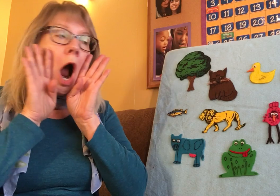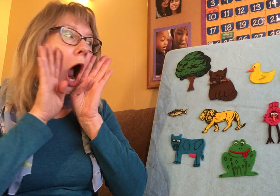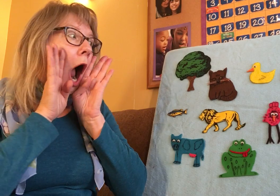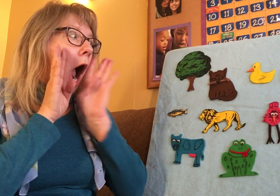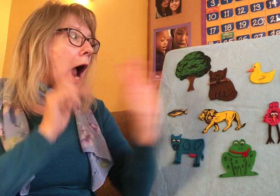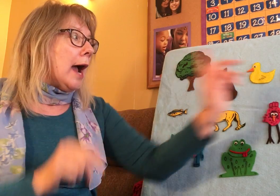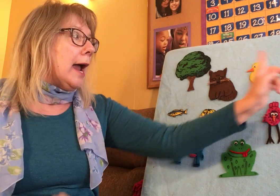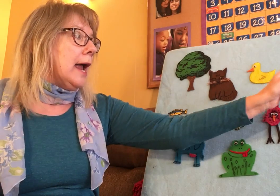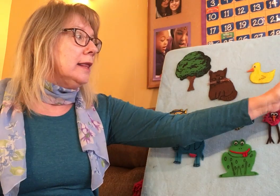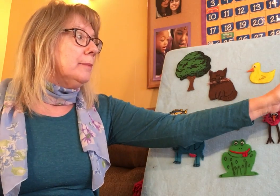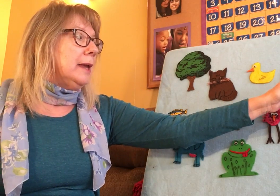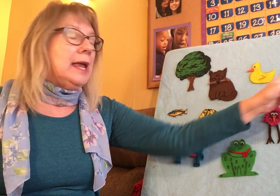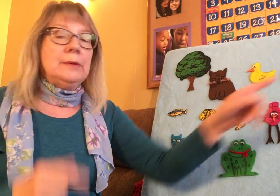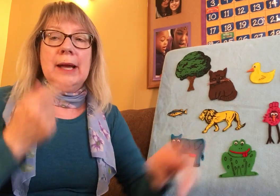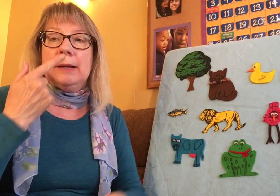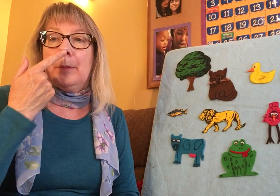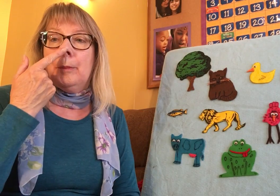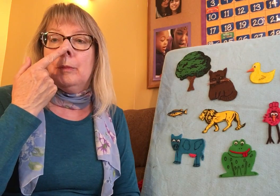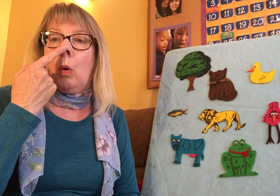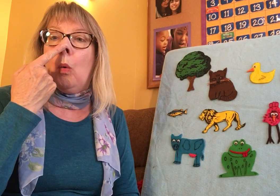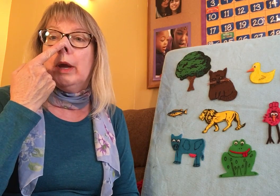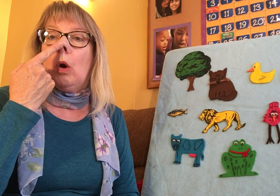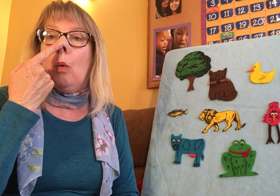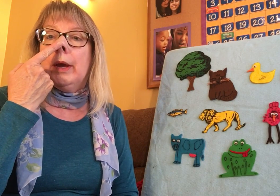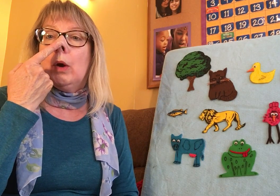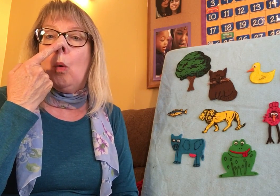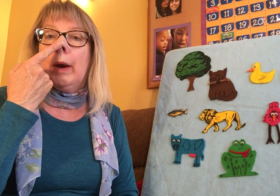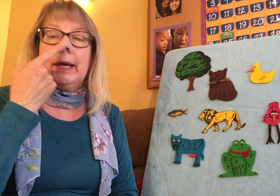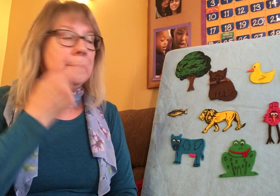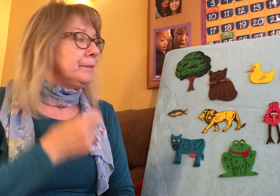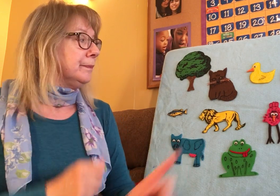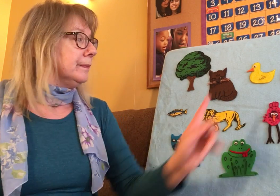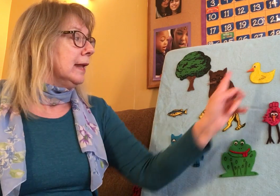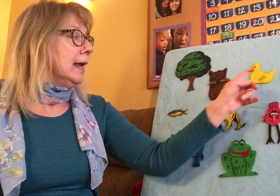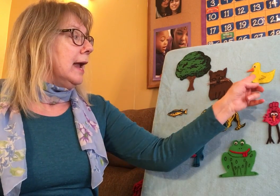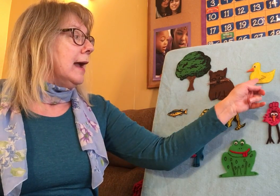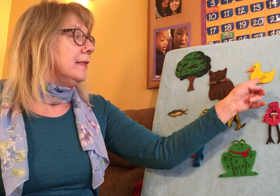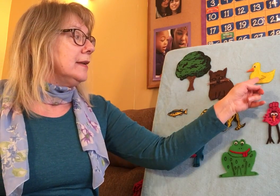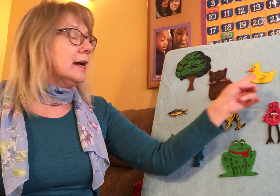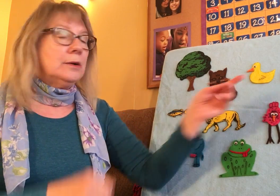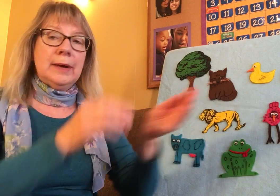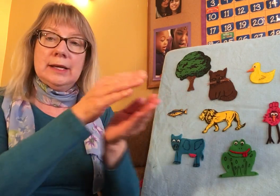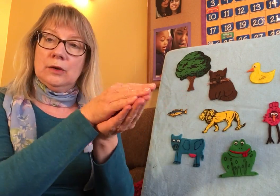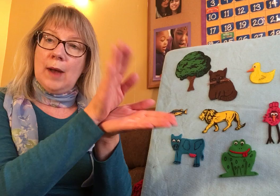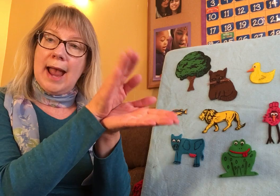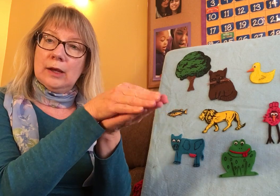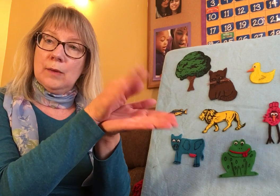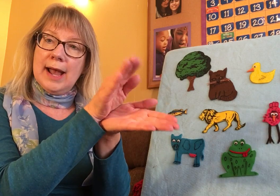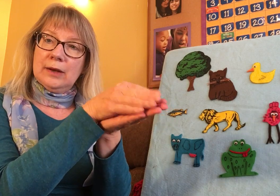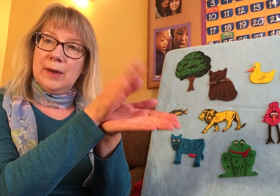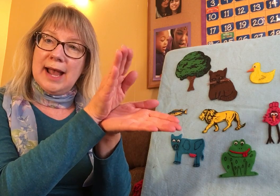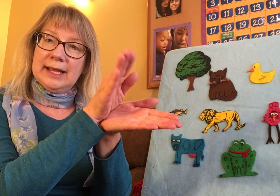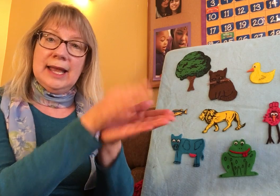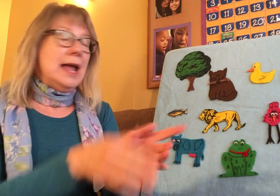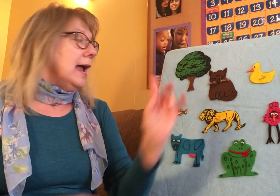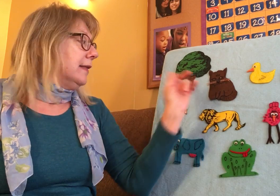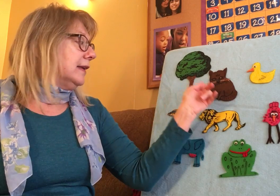and the pig went wink, wink, wink. And the duck went quack, quack, quack. And the